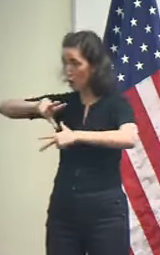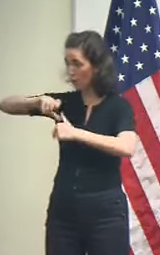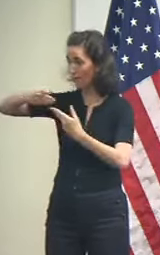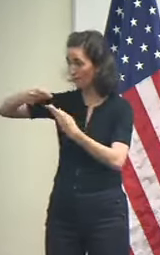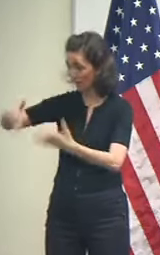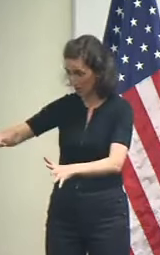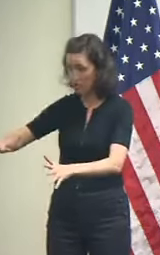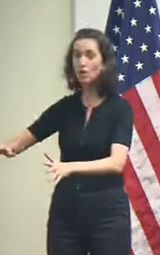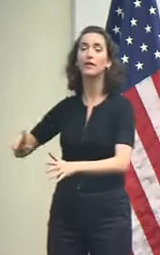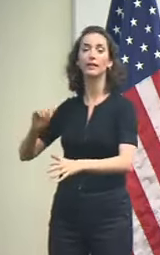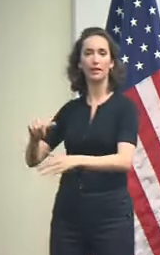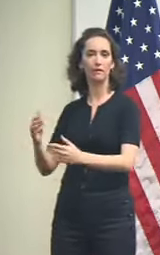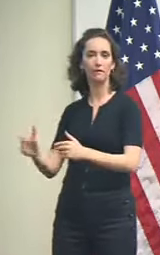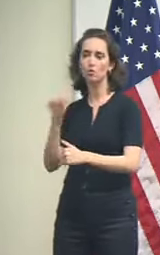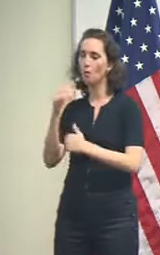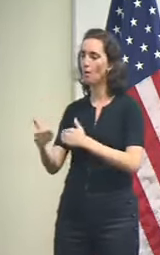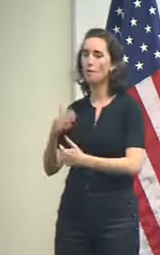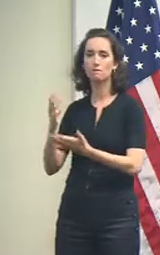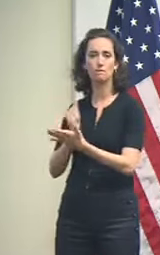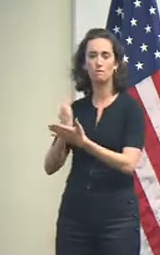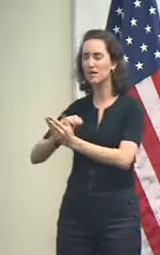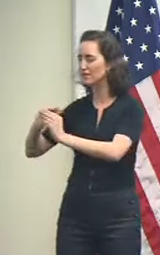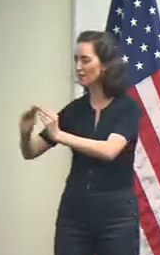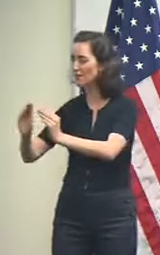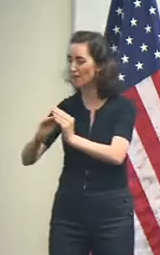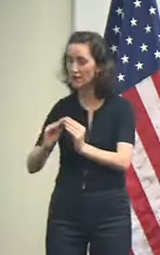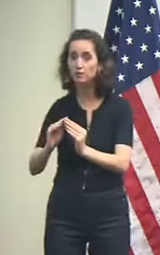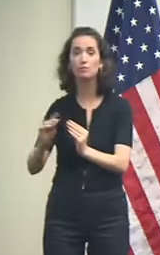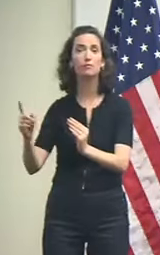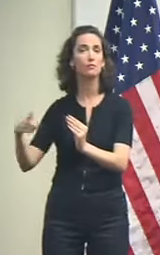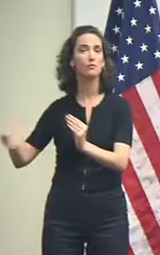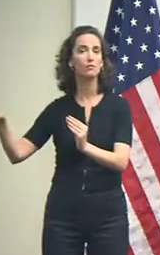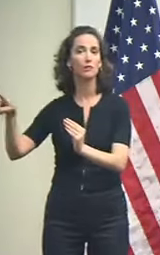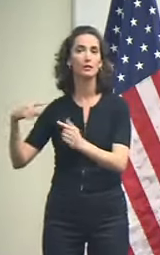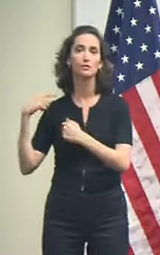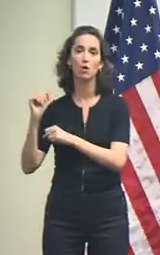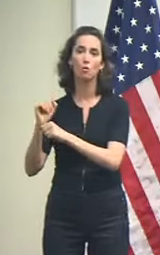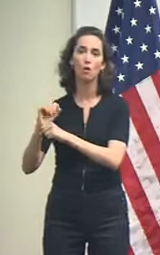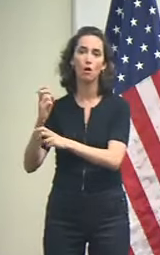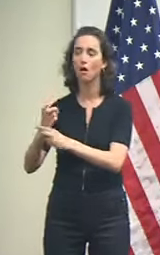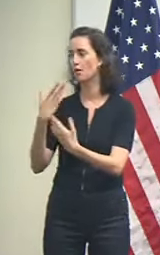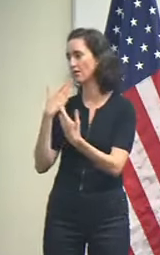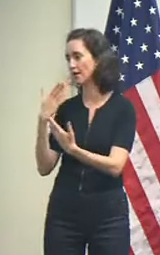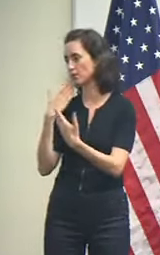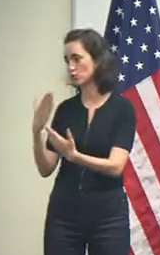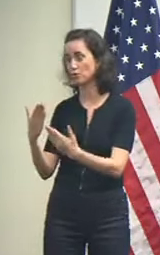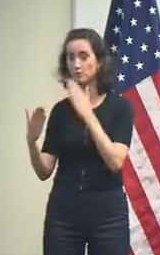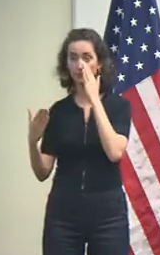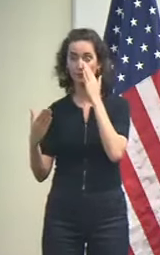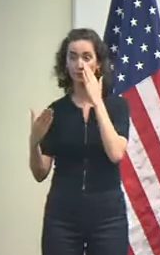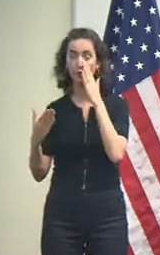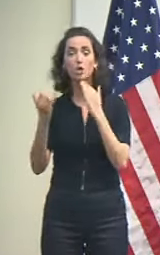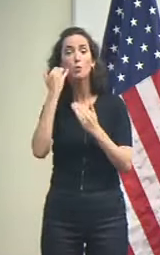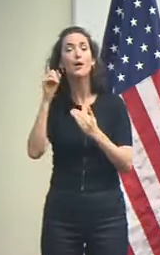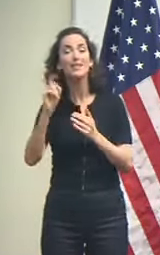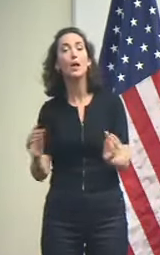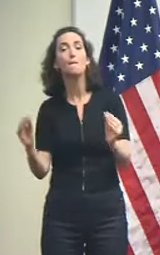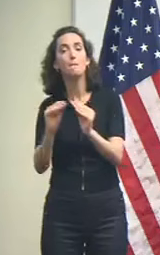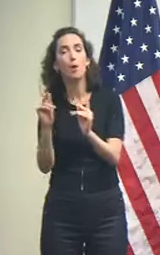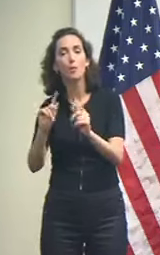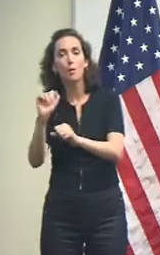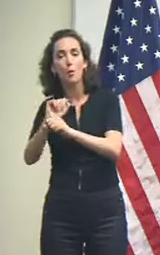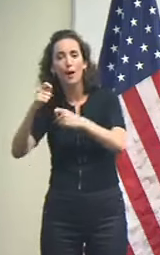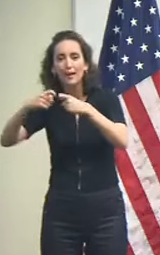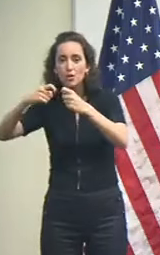and I want to thank all of them for their diligence and effort. And should we need more linemen than that, once we do the